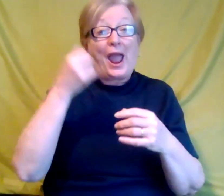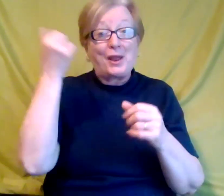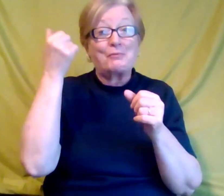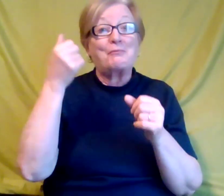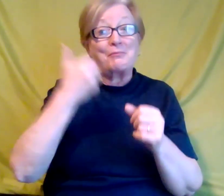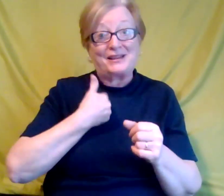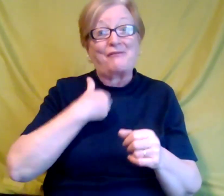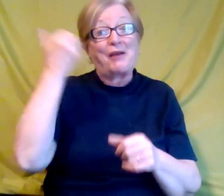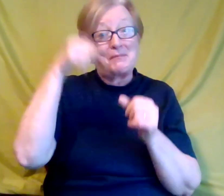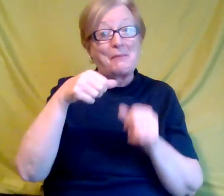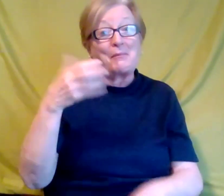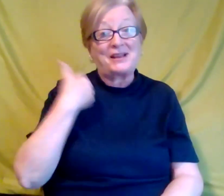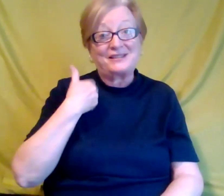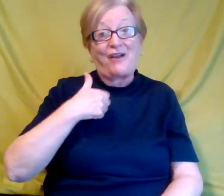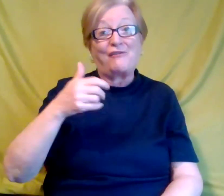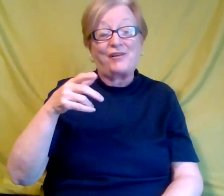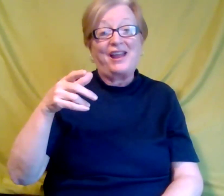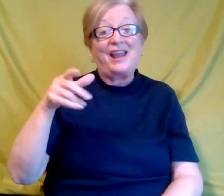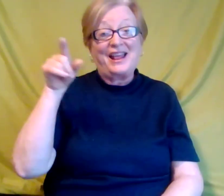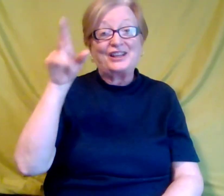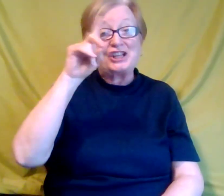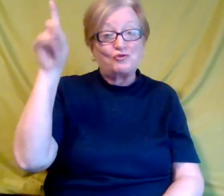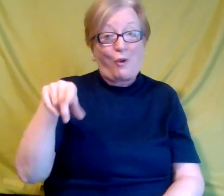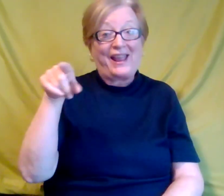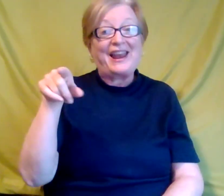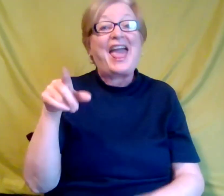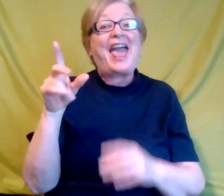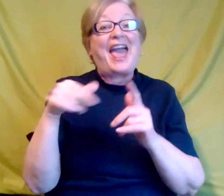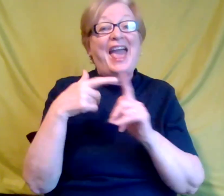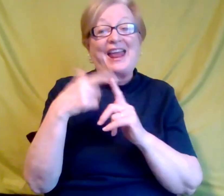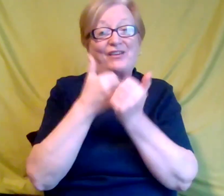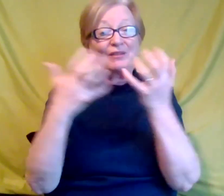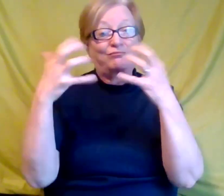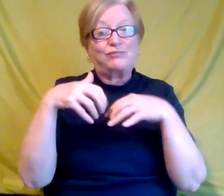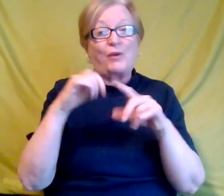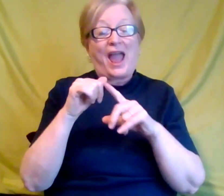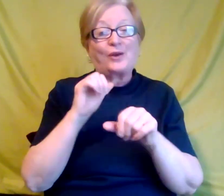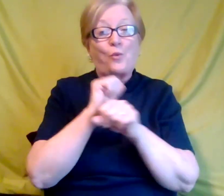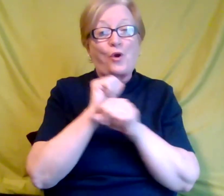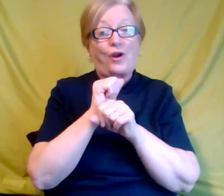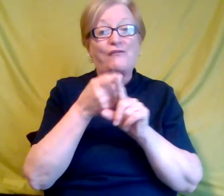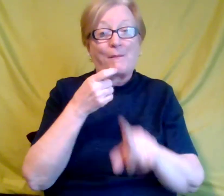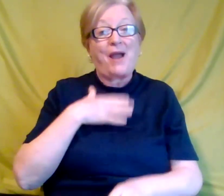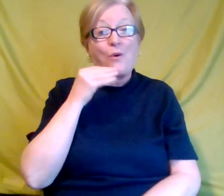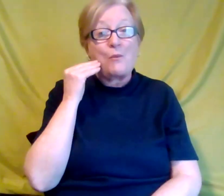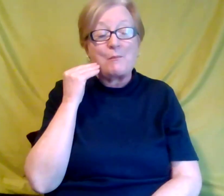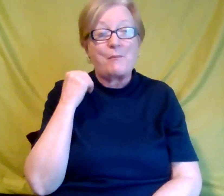being in, in Detroit when everything shut down and we had to work from home. I will tell you